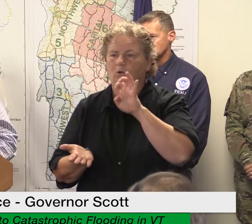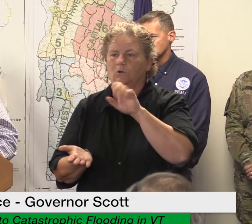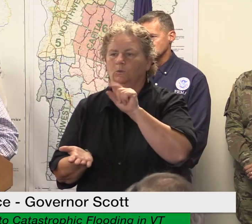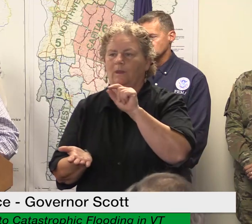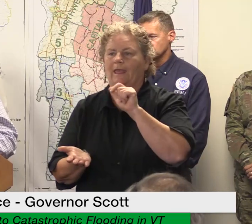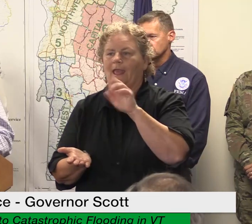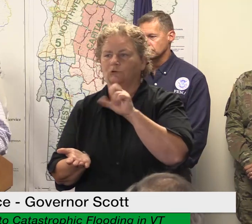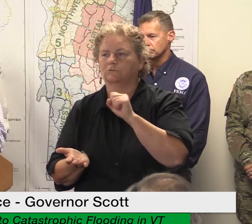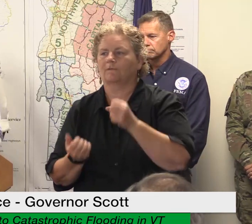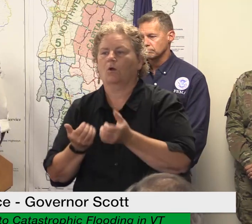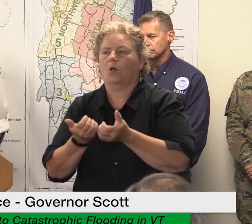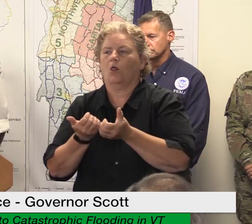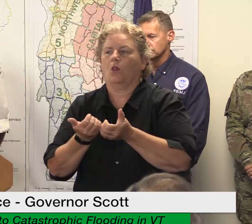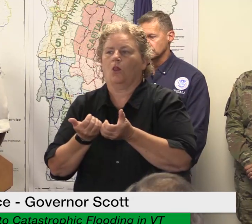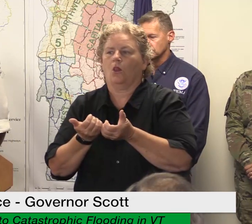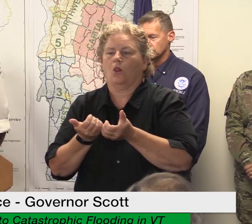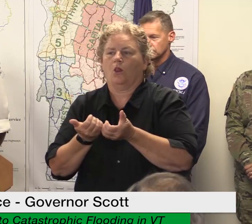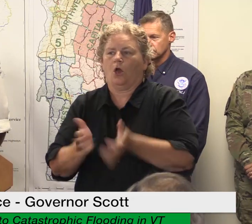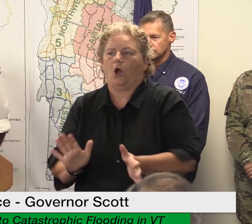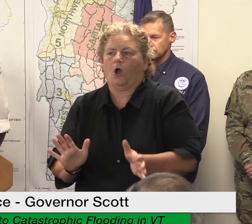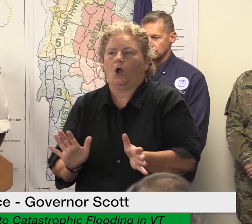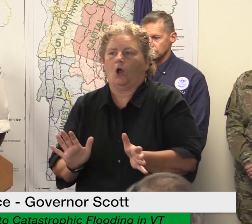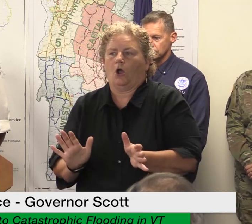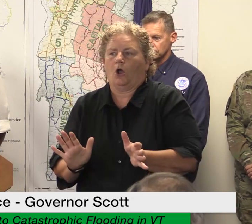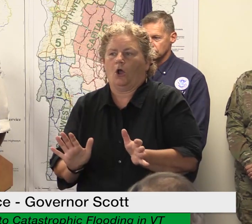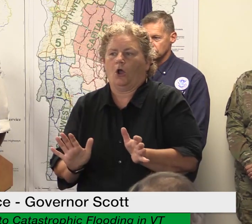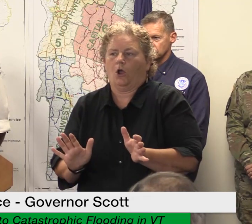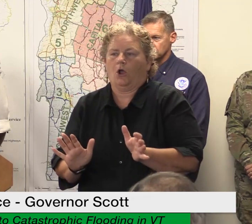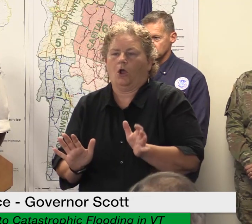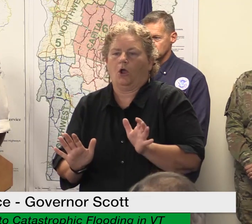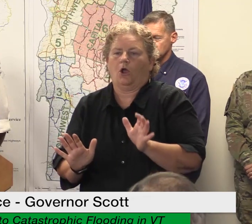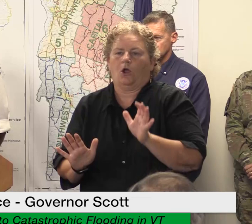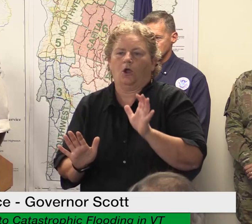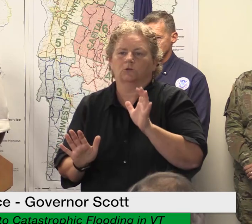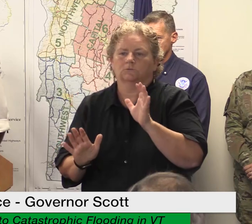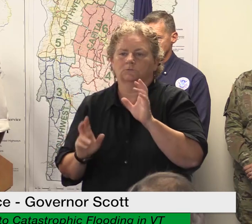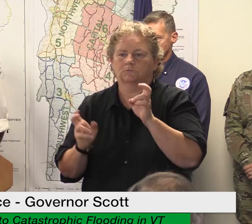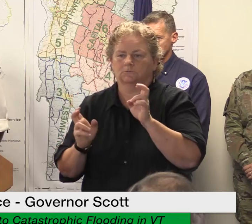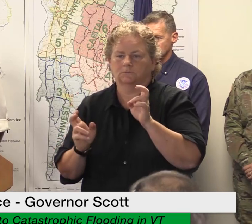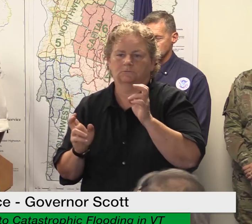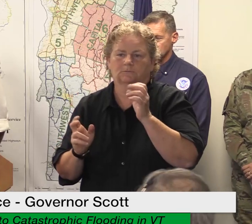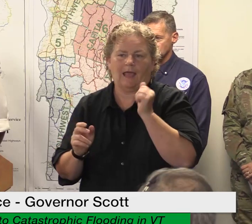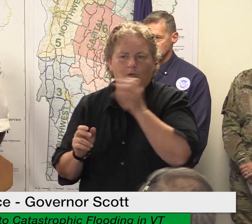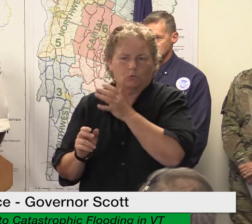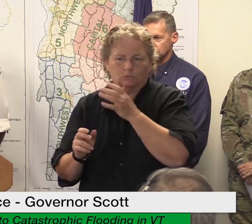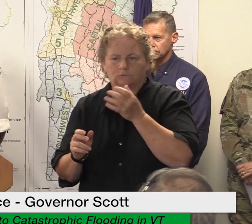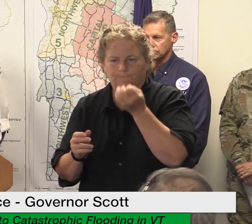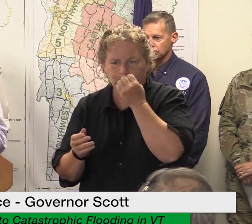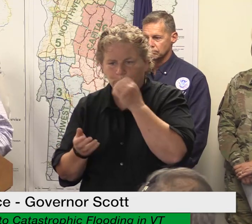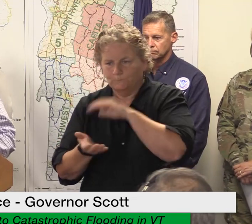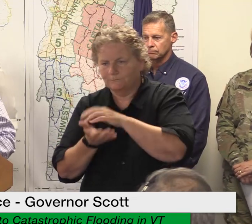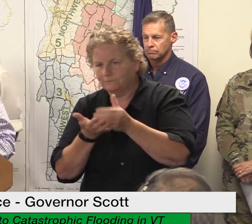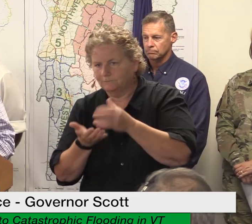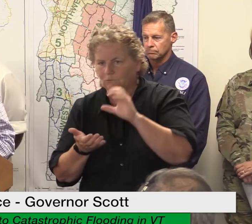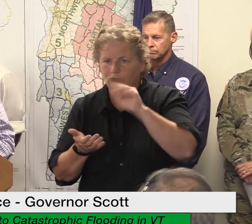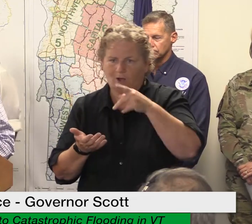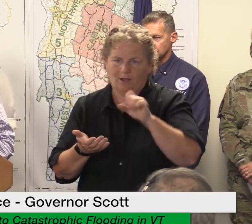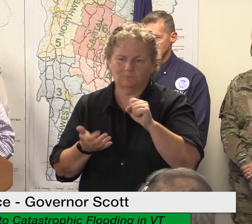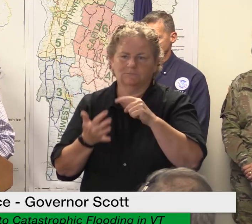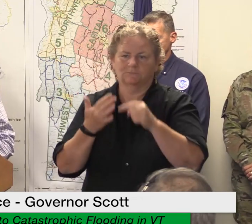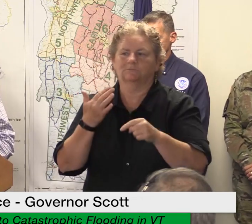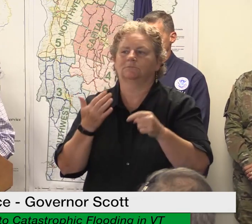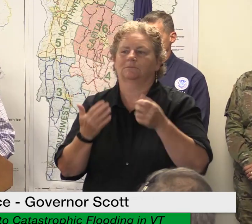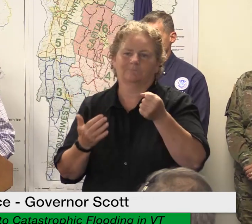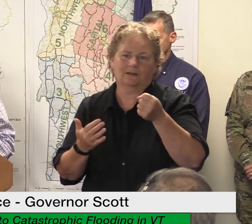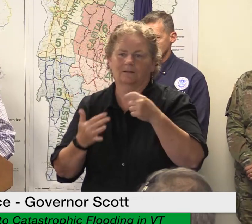200 farmers and producers so it's very important that farmers continue to report those losses to